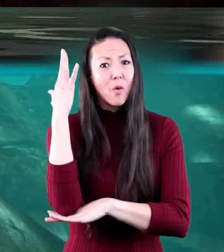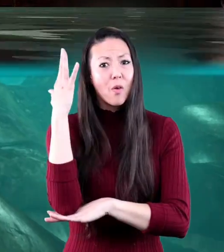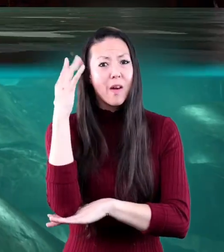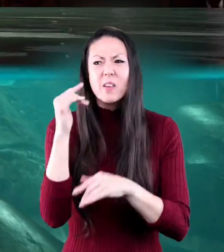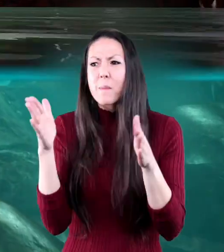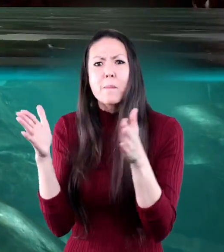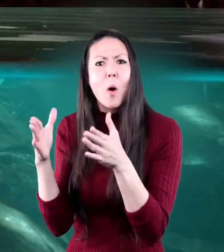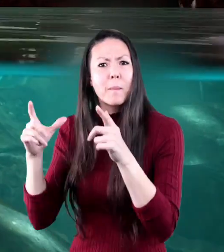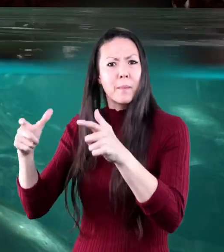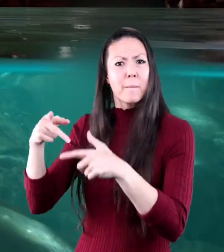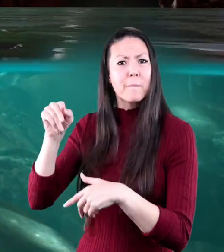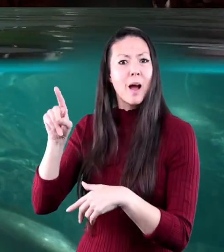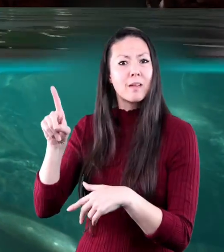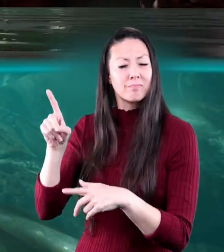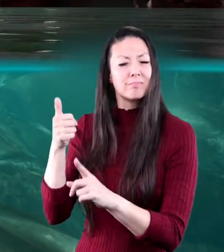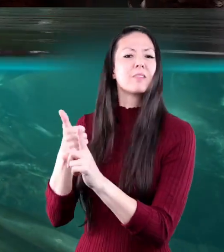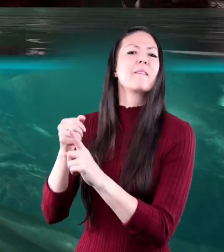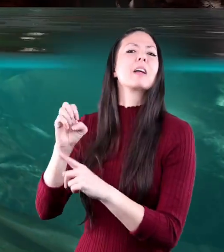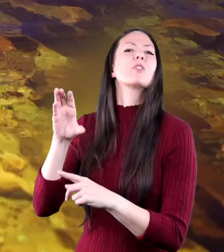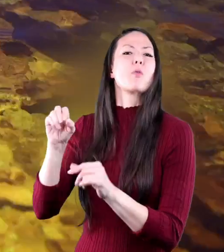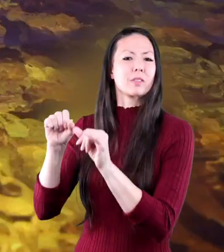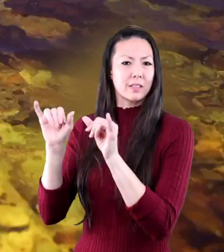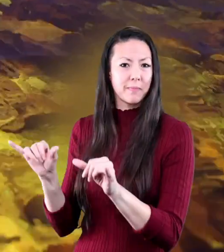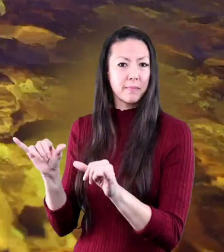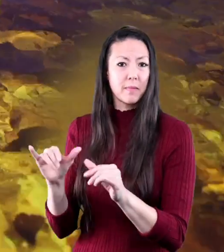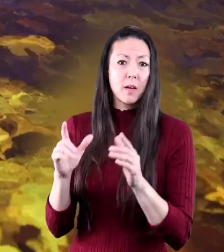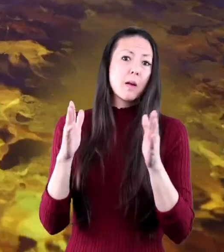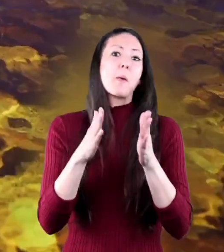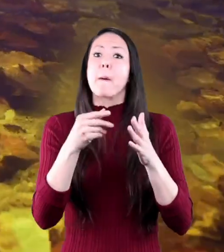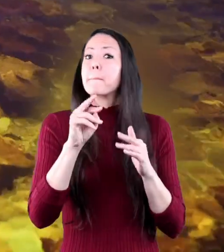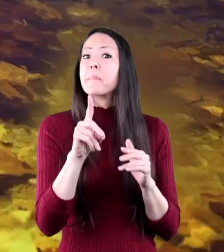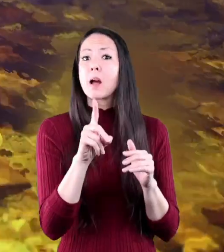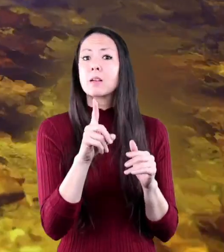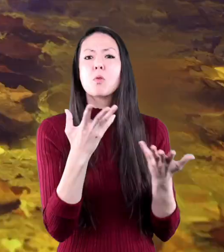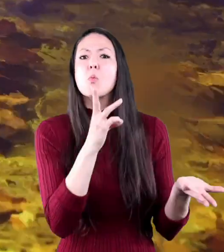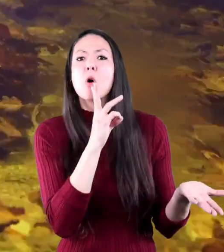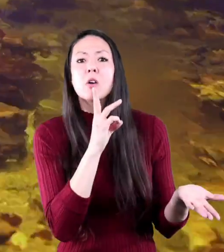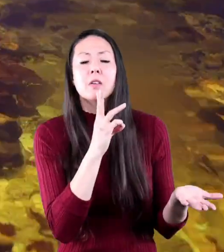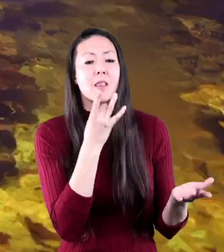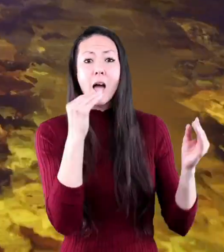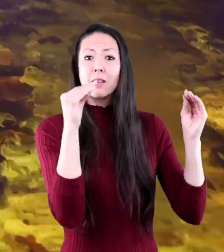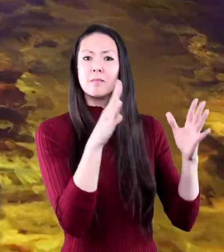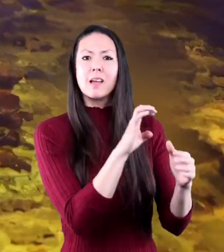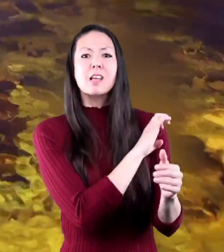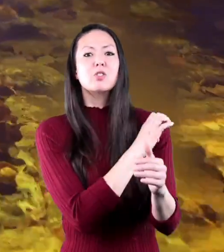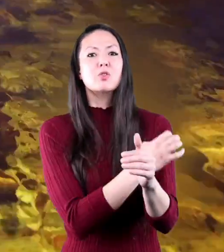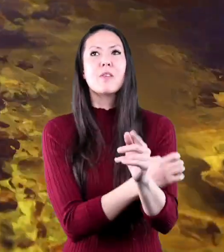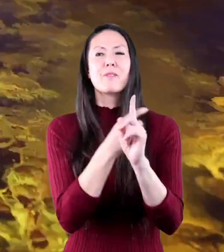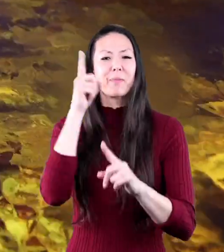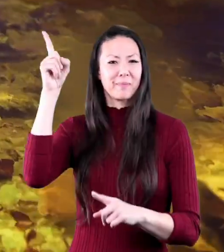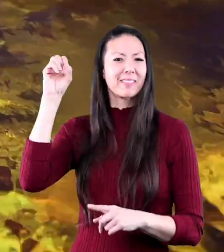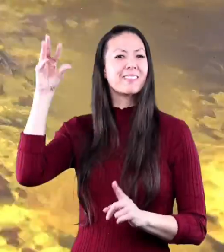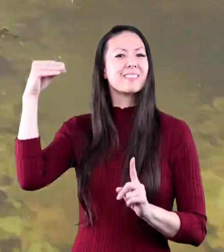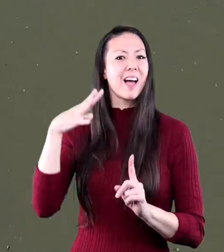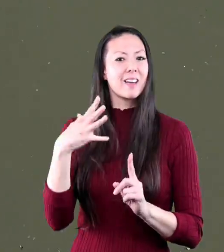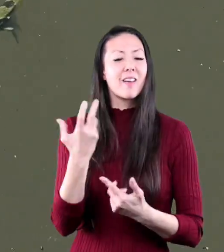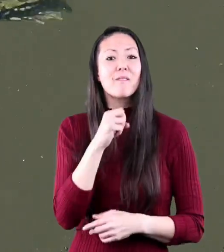small pond is an ecosystem a pond includes water light and energy from the sun frogs